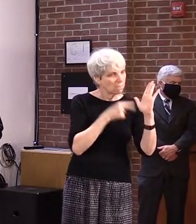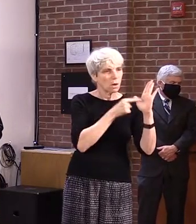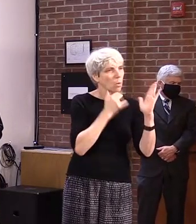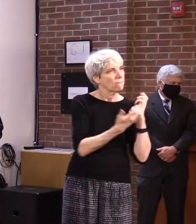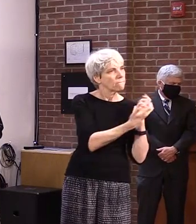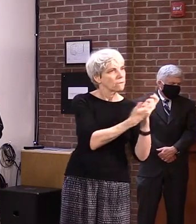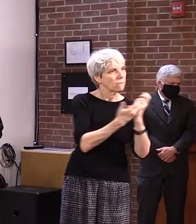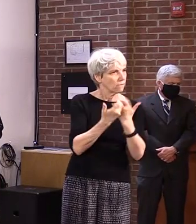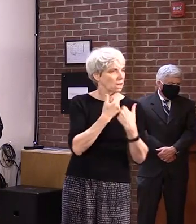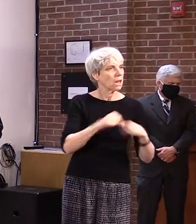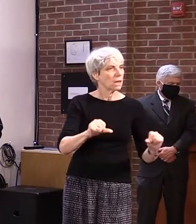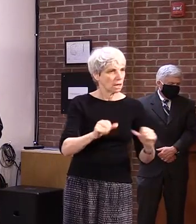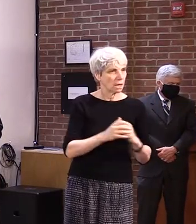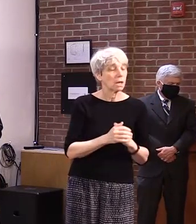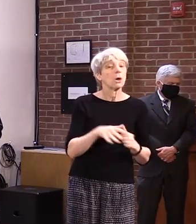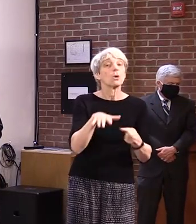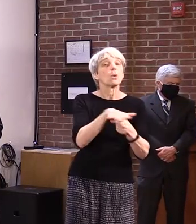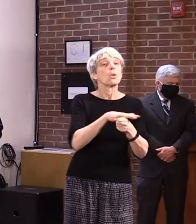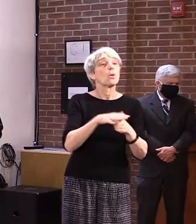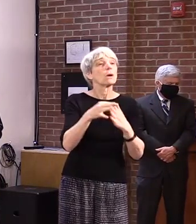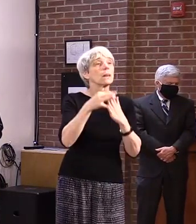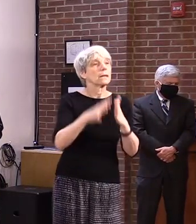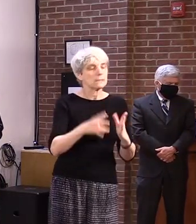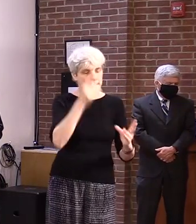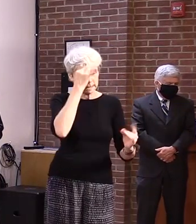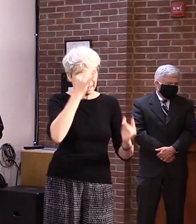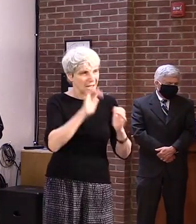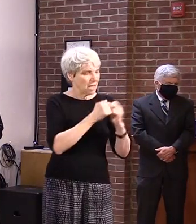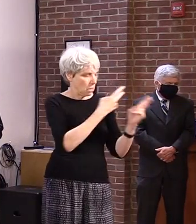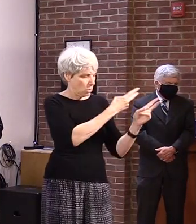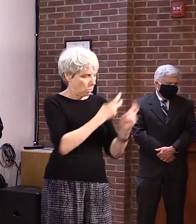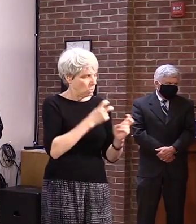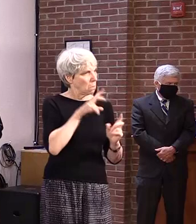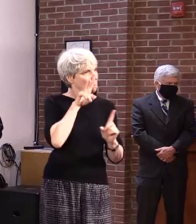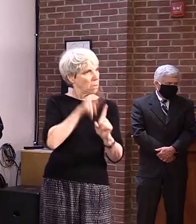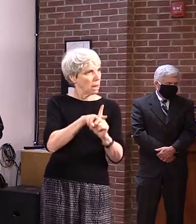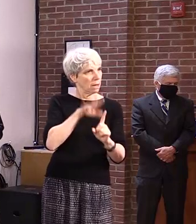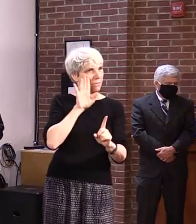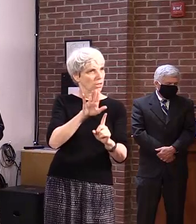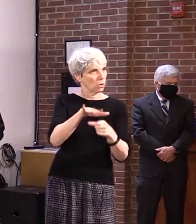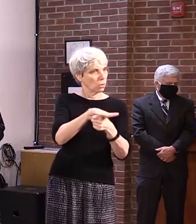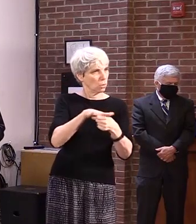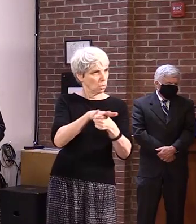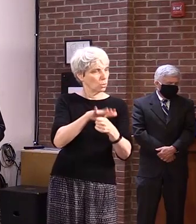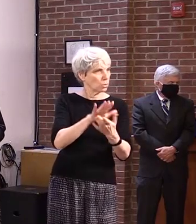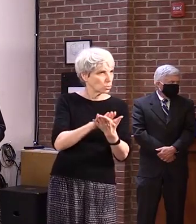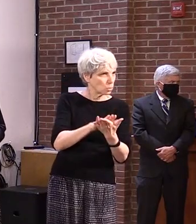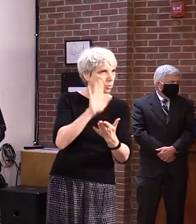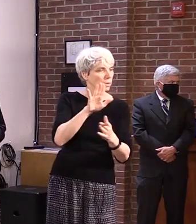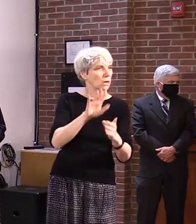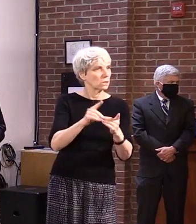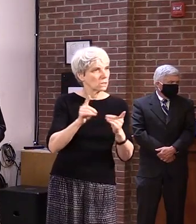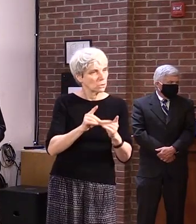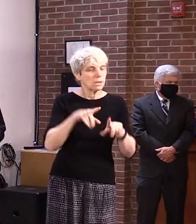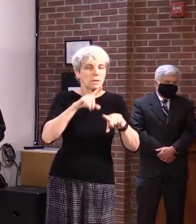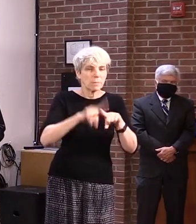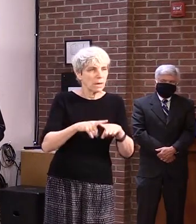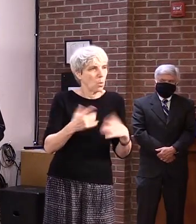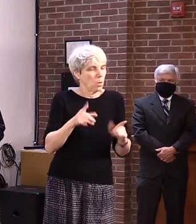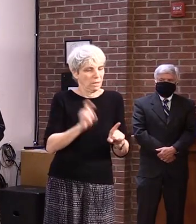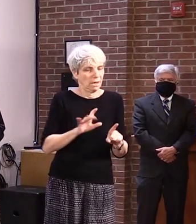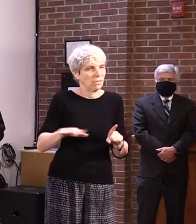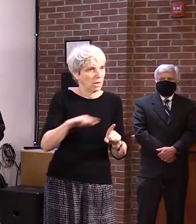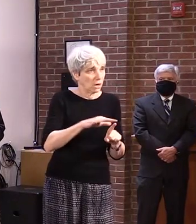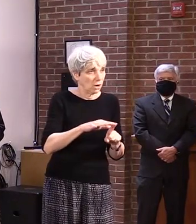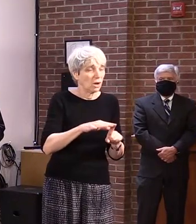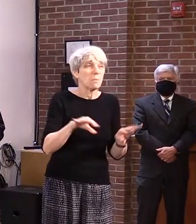Local leaders carry a significant responsibility for enacting this health guidance within the unique circumstances of their districts after considering